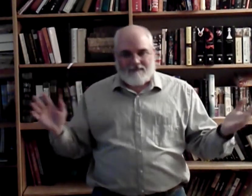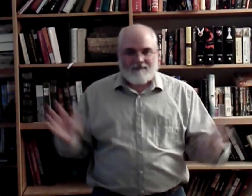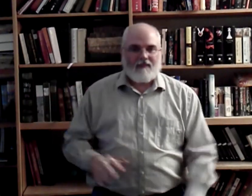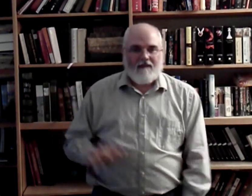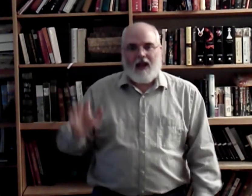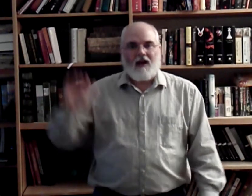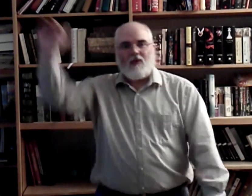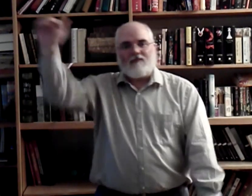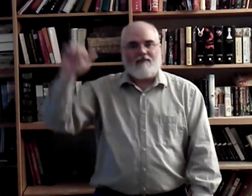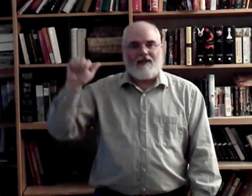I don't know.